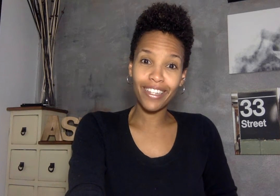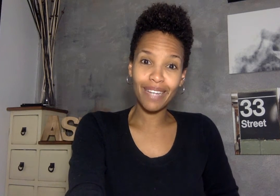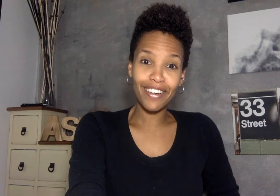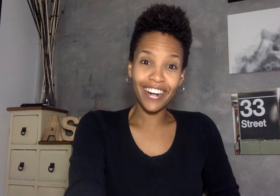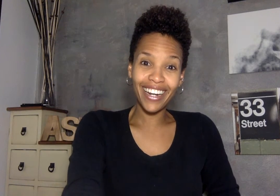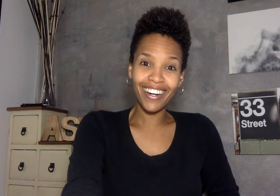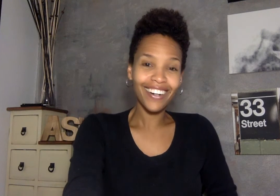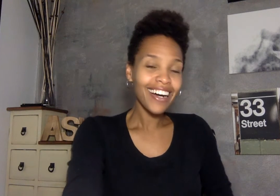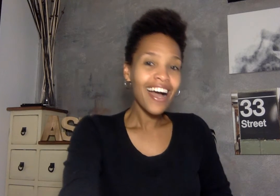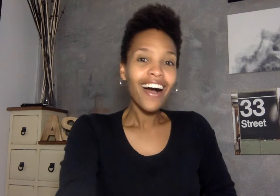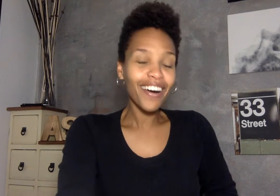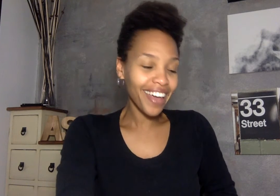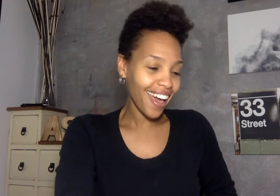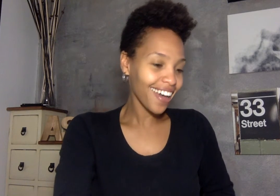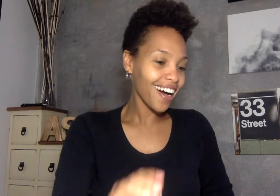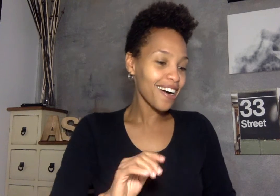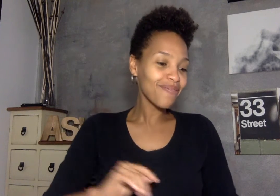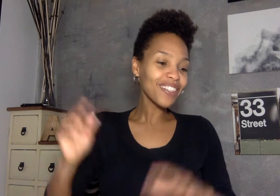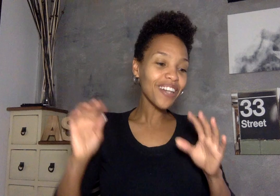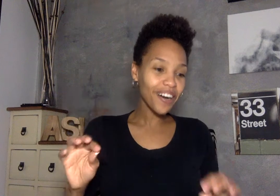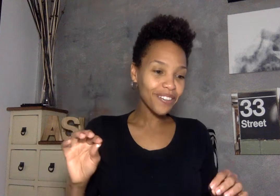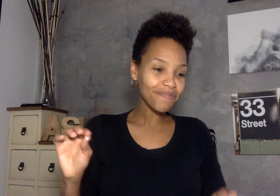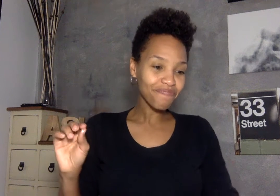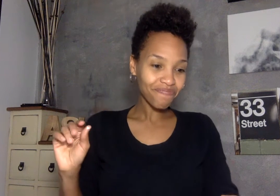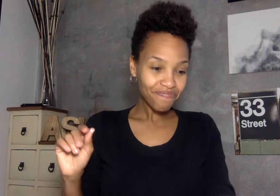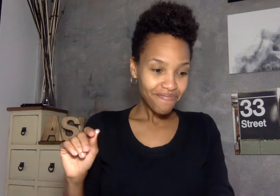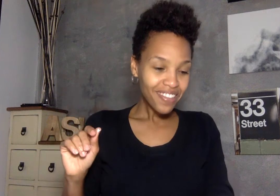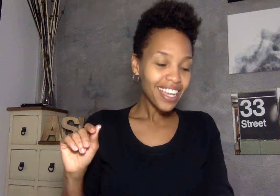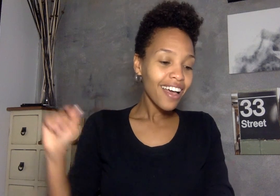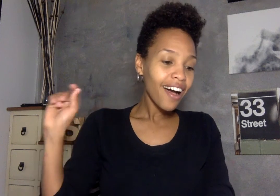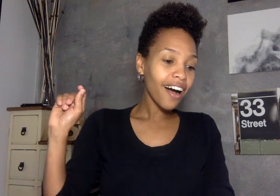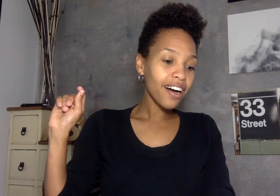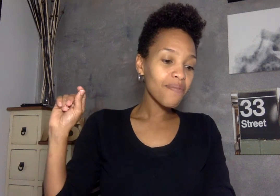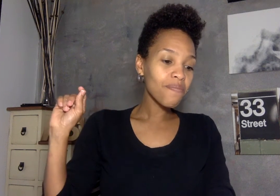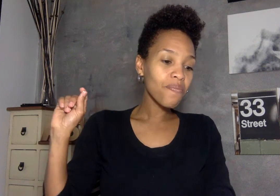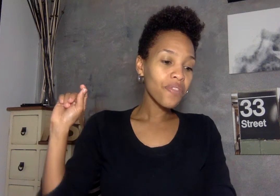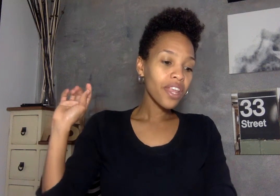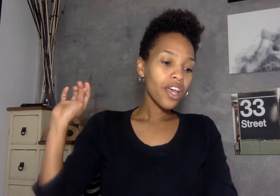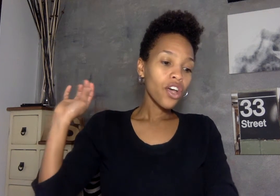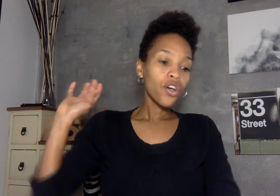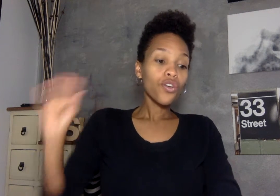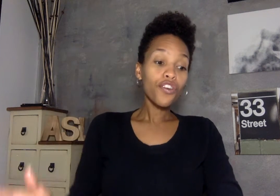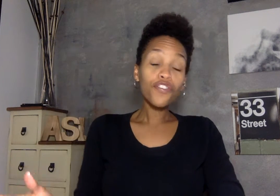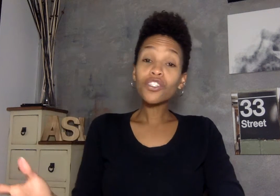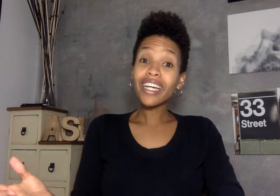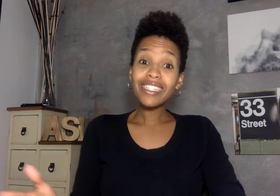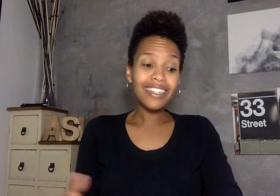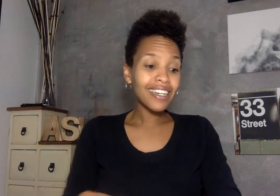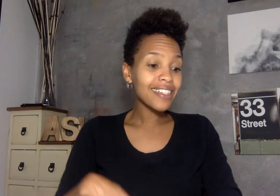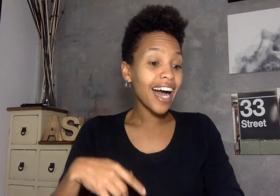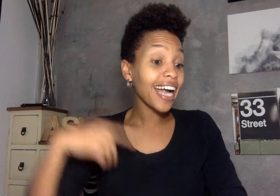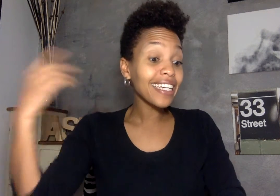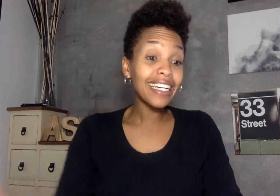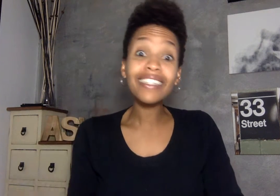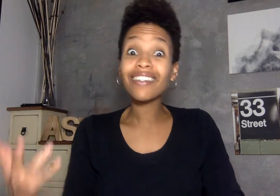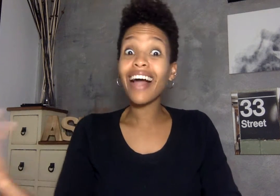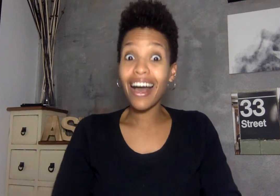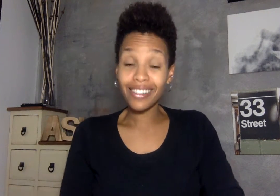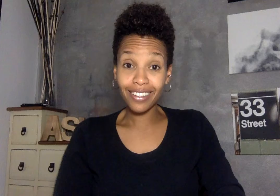my stomach right now okay um so um the first idea is i need glasses